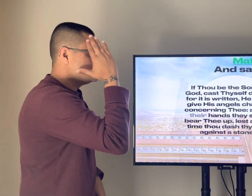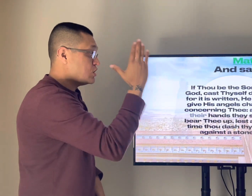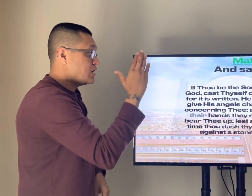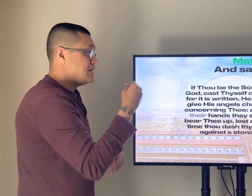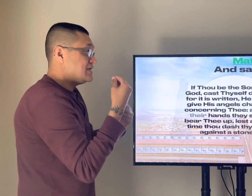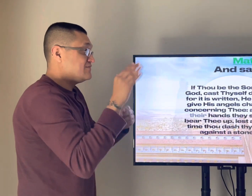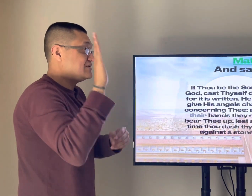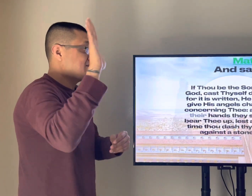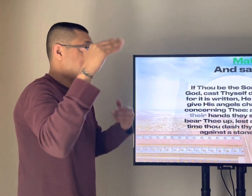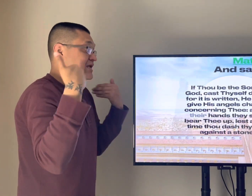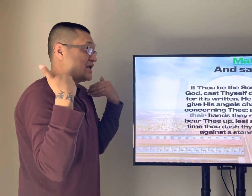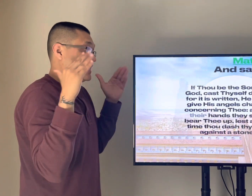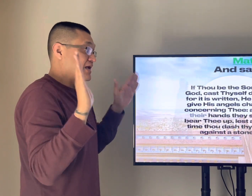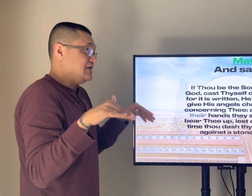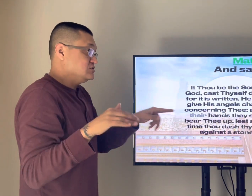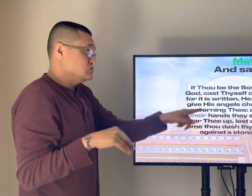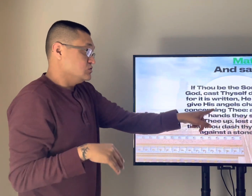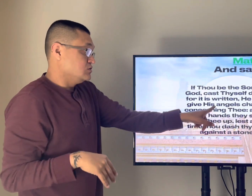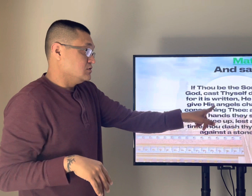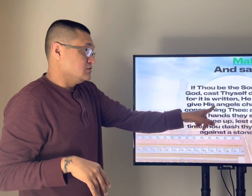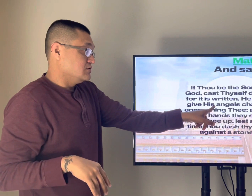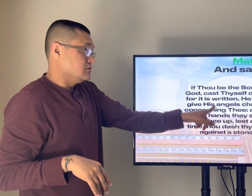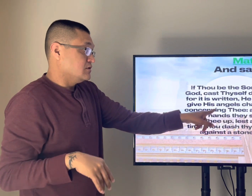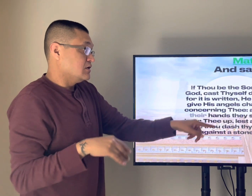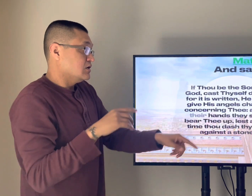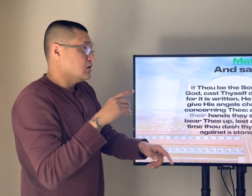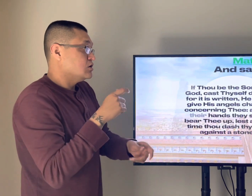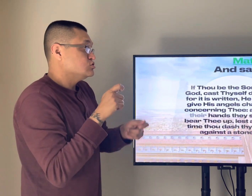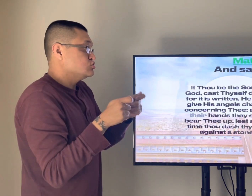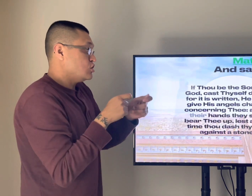so even the devil here is using the word of god saying thyself for it is written